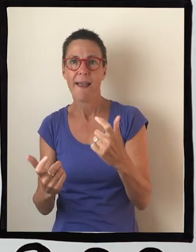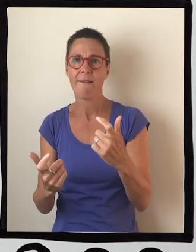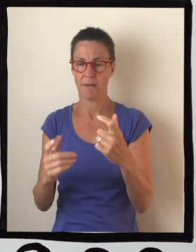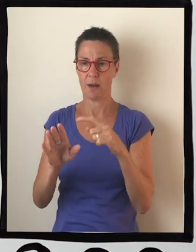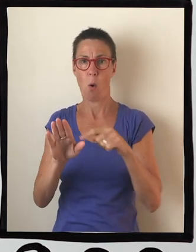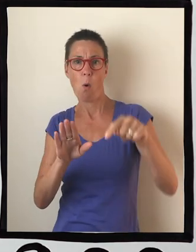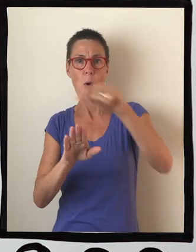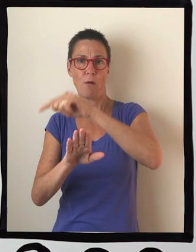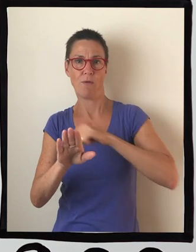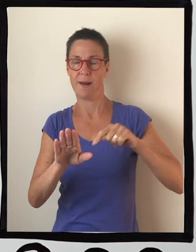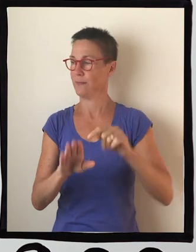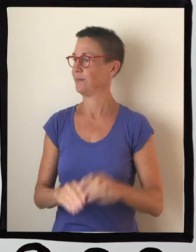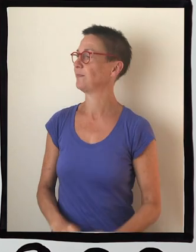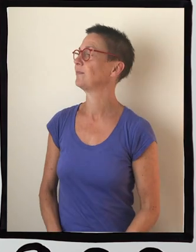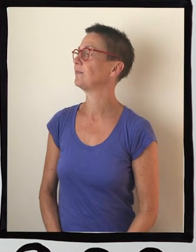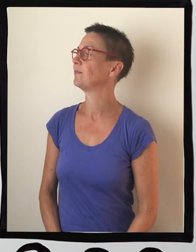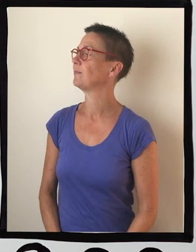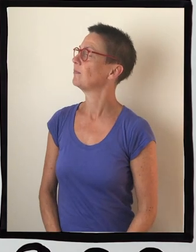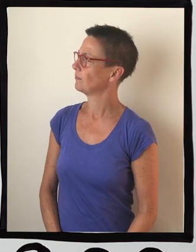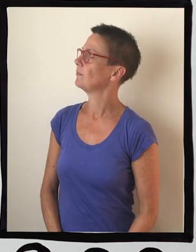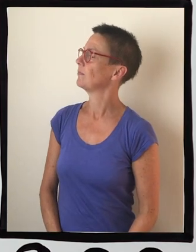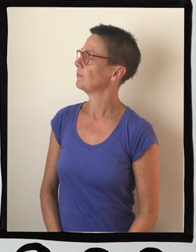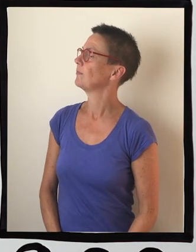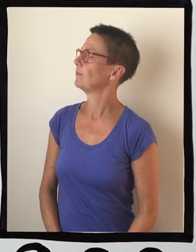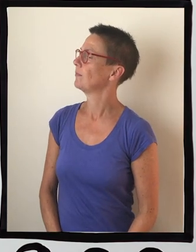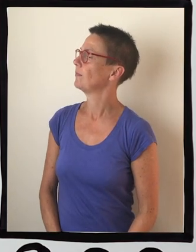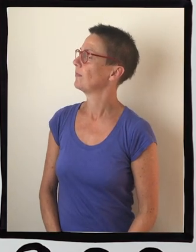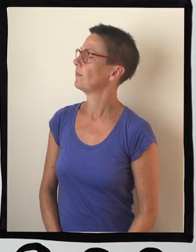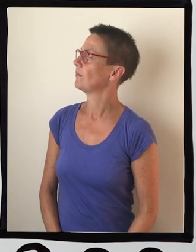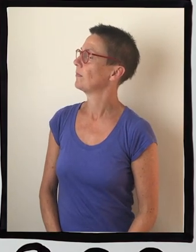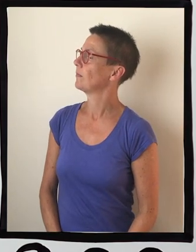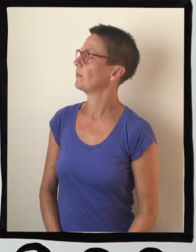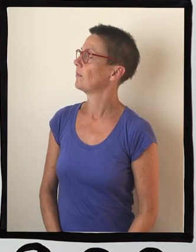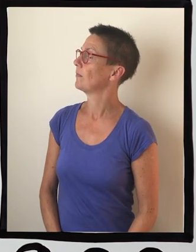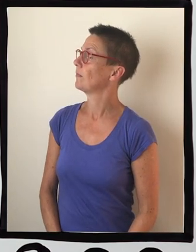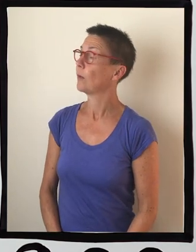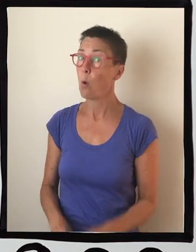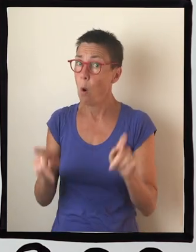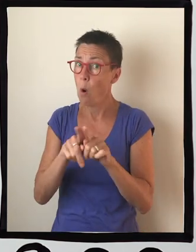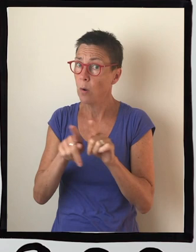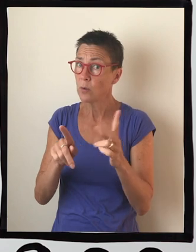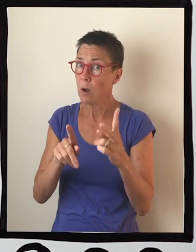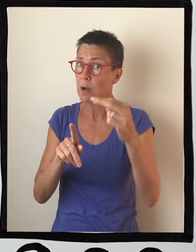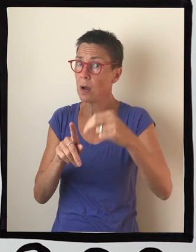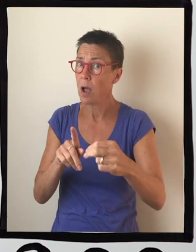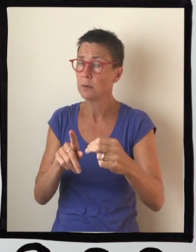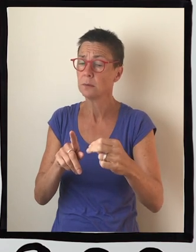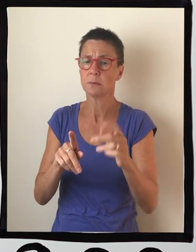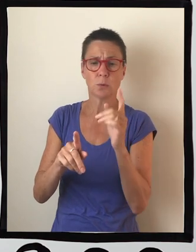foot. Carefully, carefully around the toes, all around the edges and also carefully cut two holes